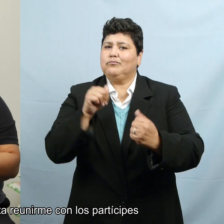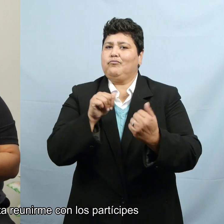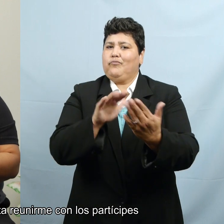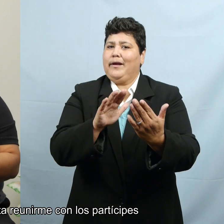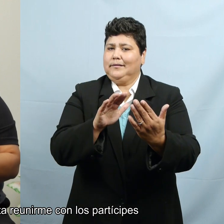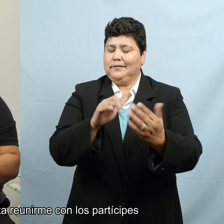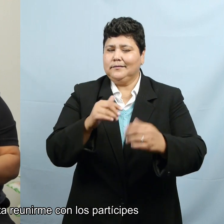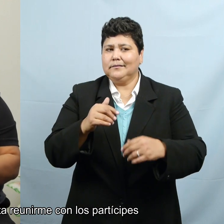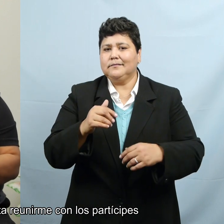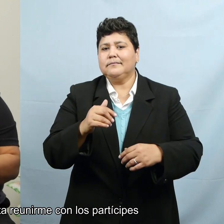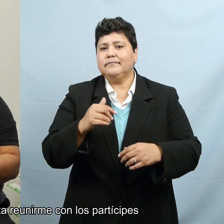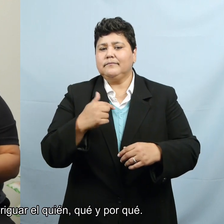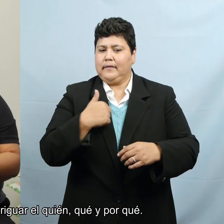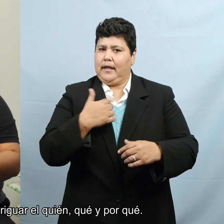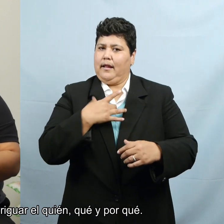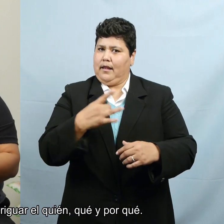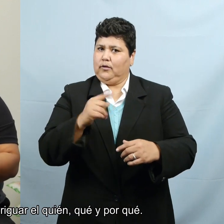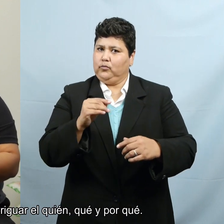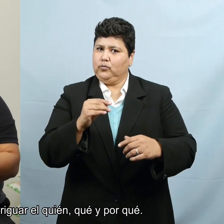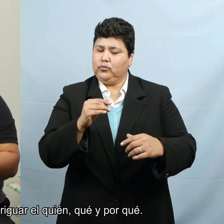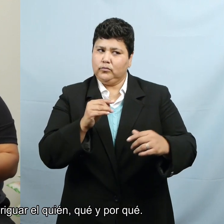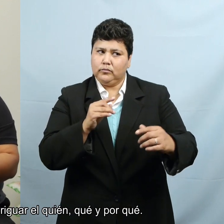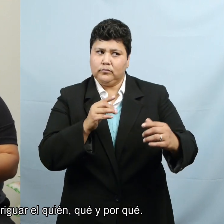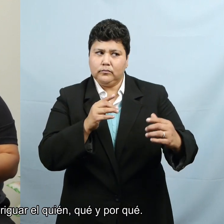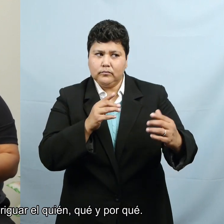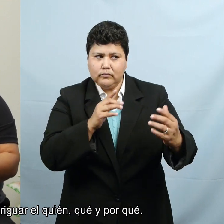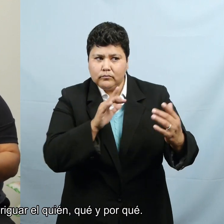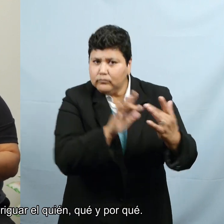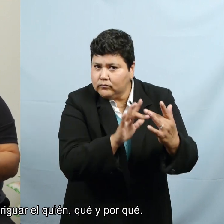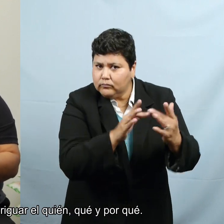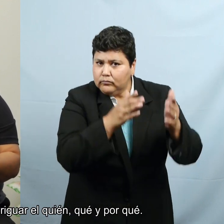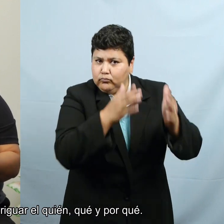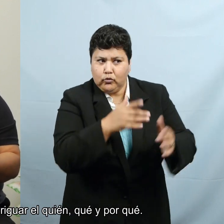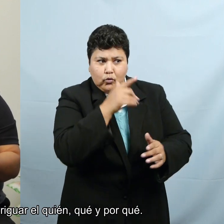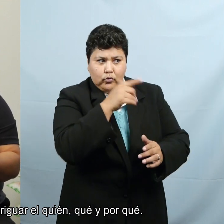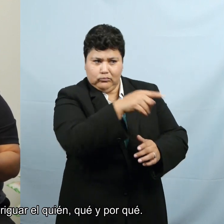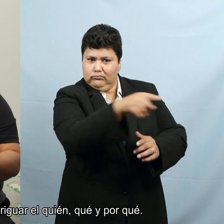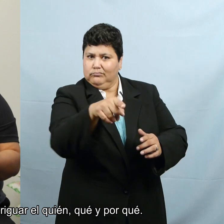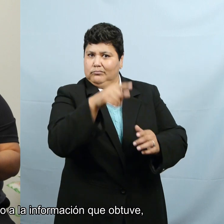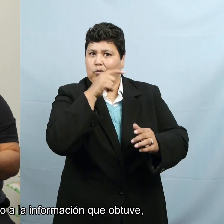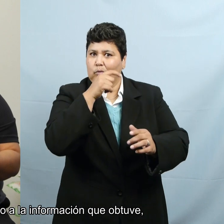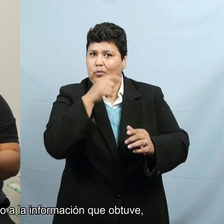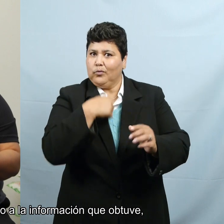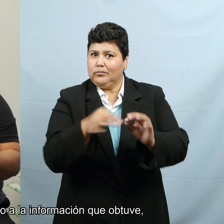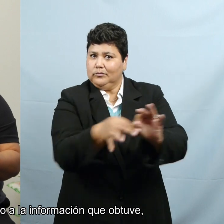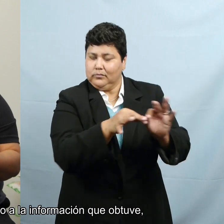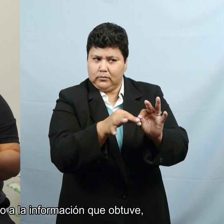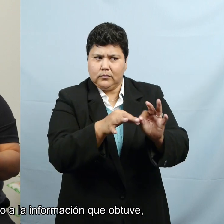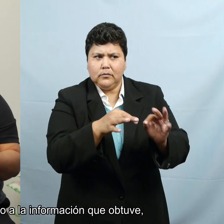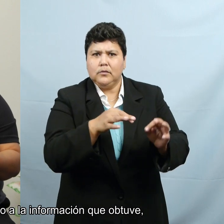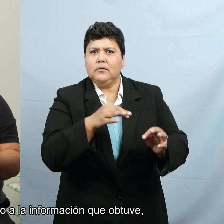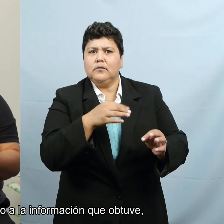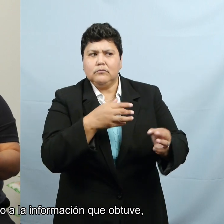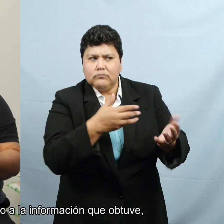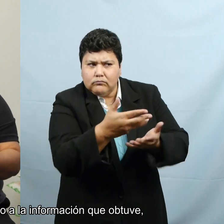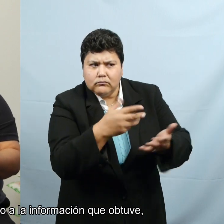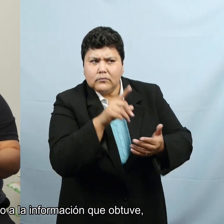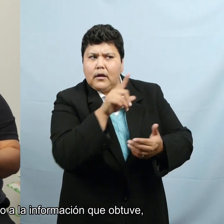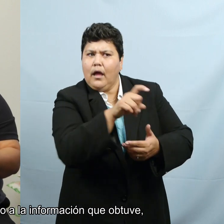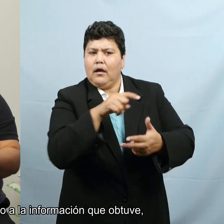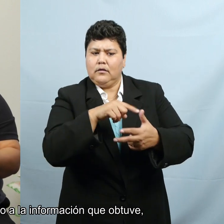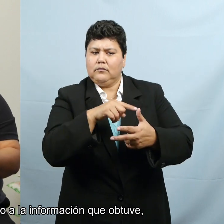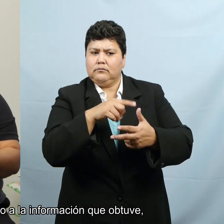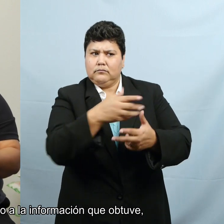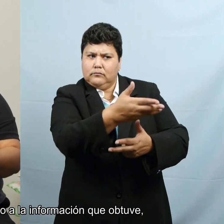people involved to find out who, what, and why. So as far as the information is concerned